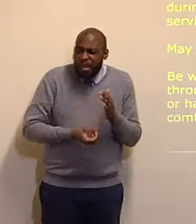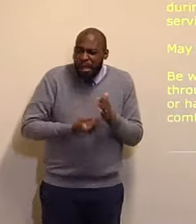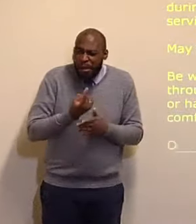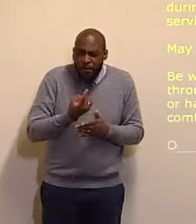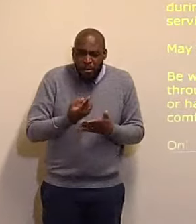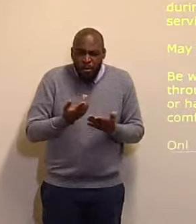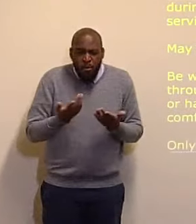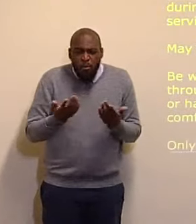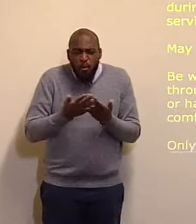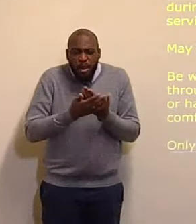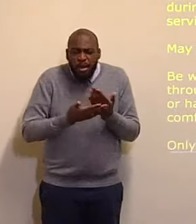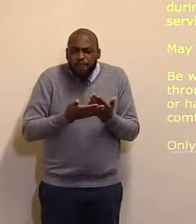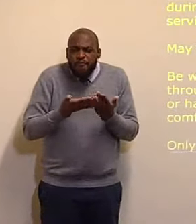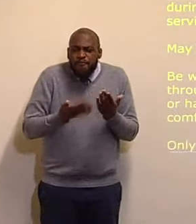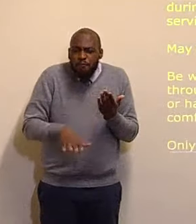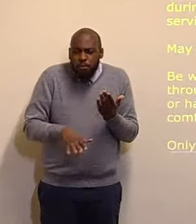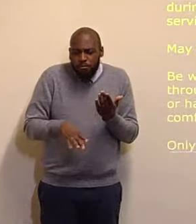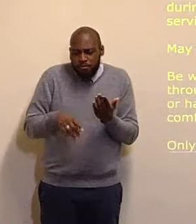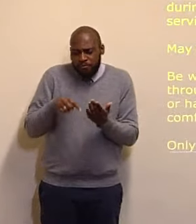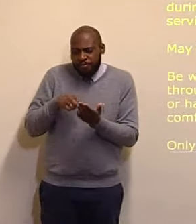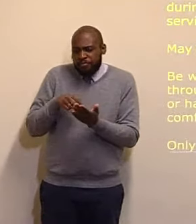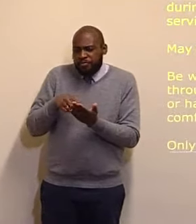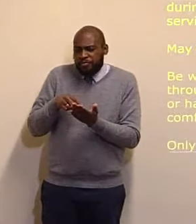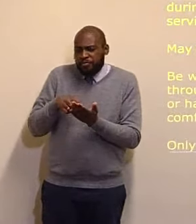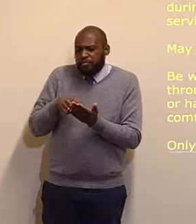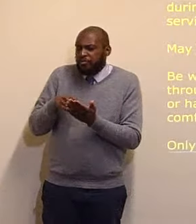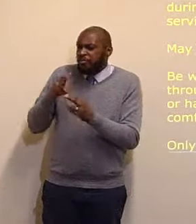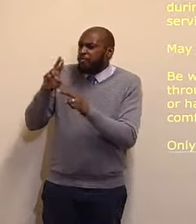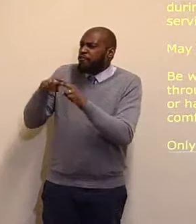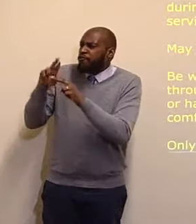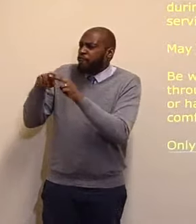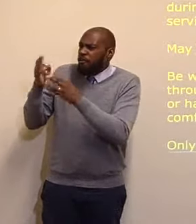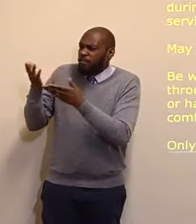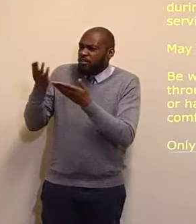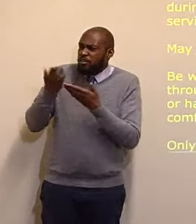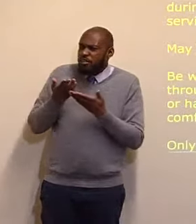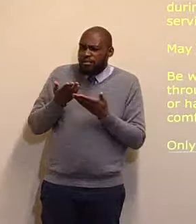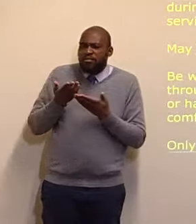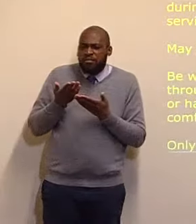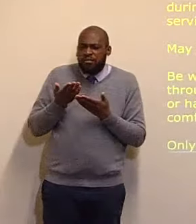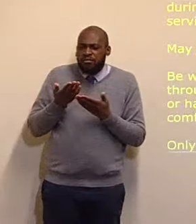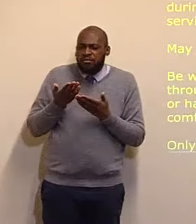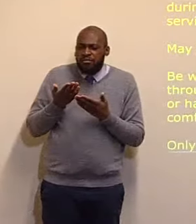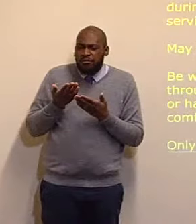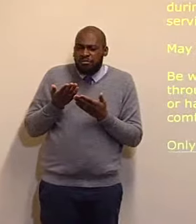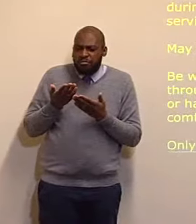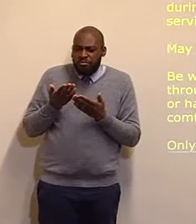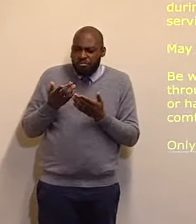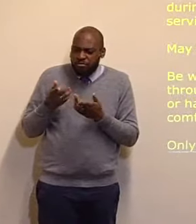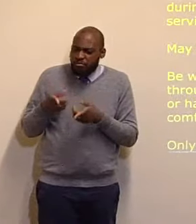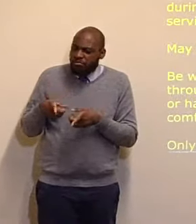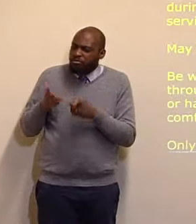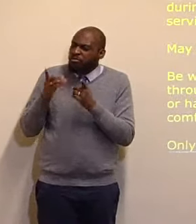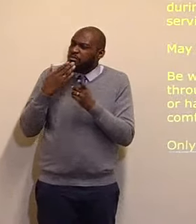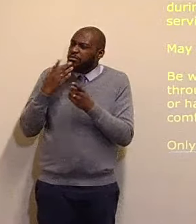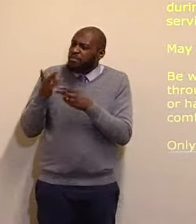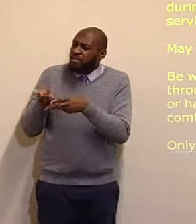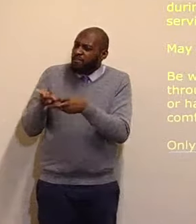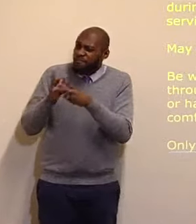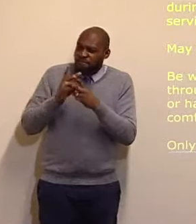in our God, who is the Father, of all consolation, and all comfort. O Lord, we pray, that thou will visit us, all of us,